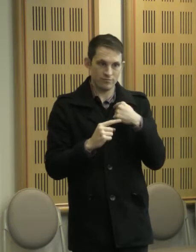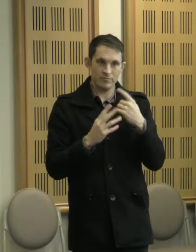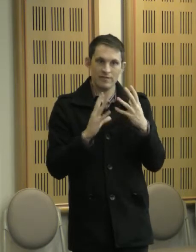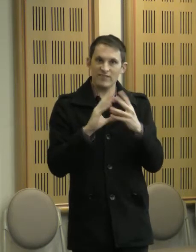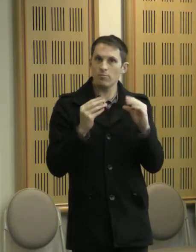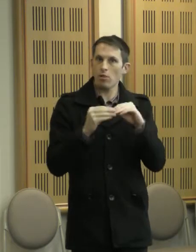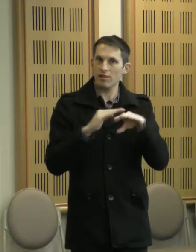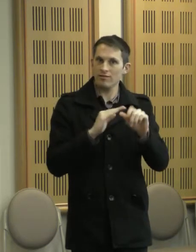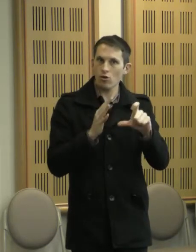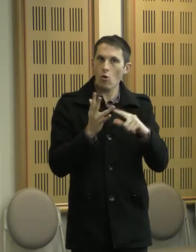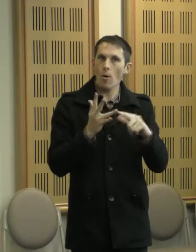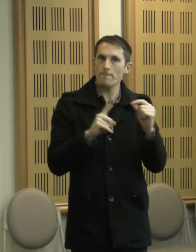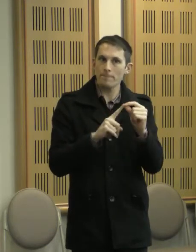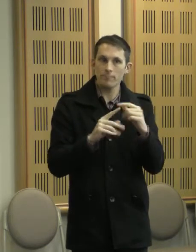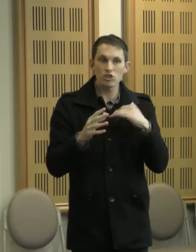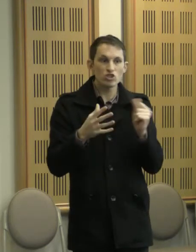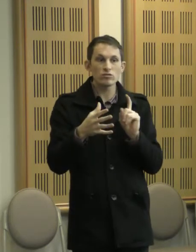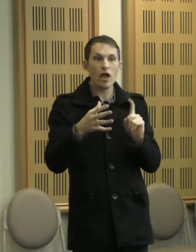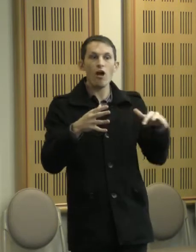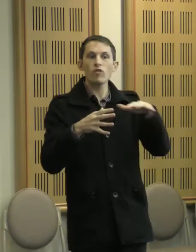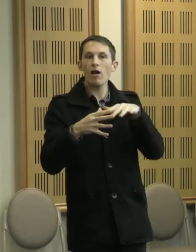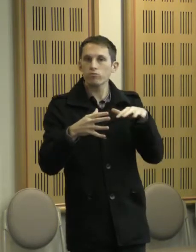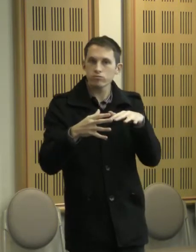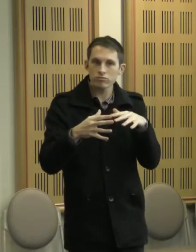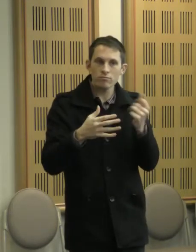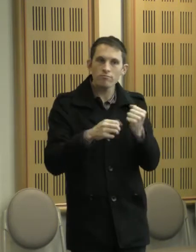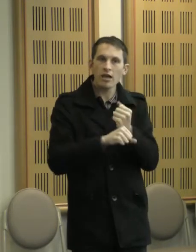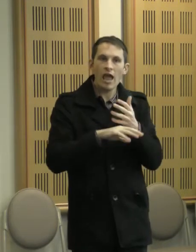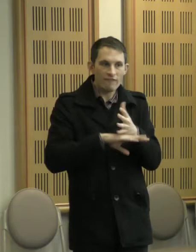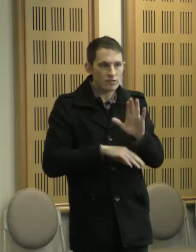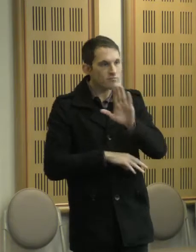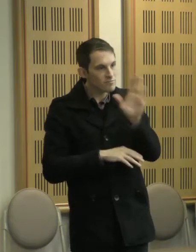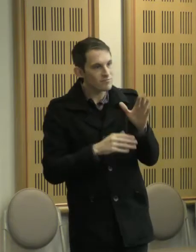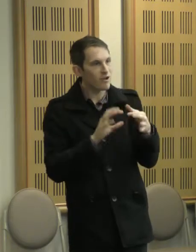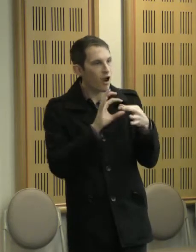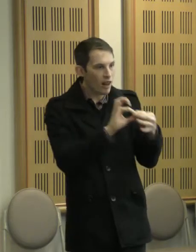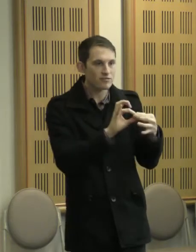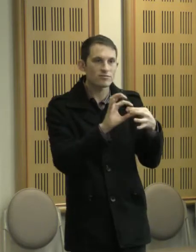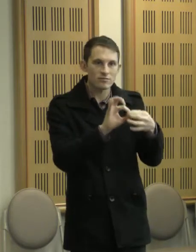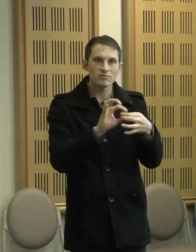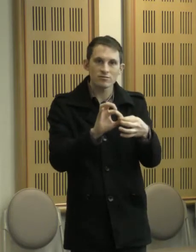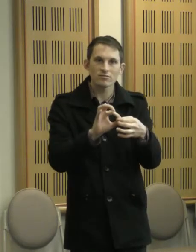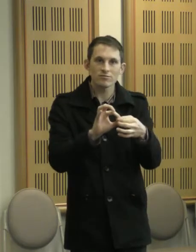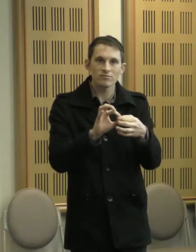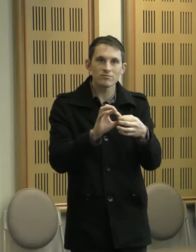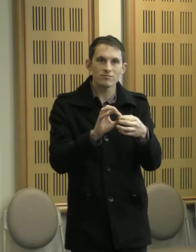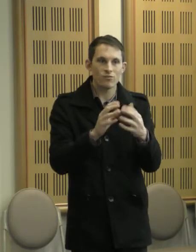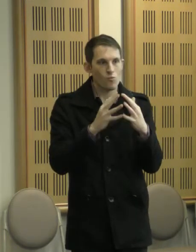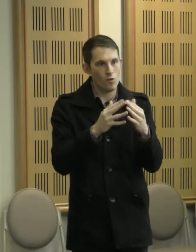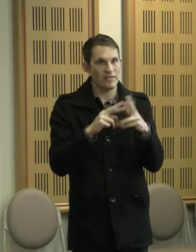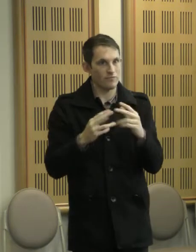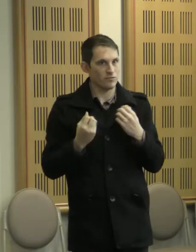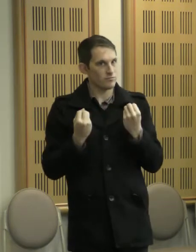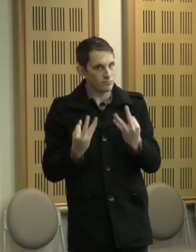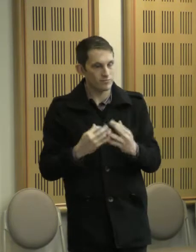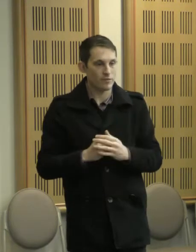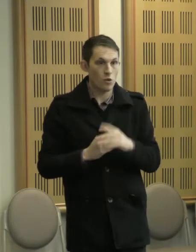being around and making an effort to connect if you don't already have connections with community. Go to